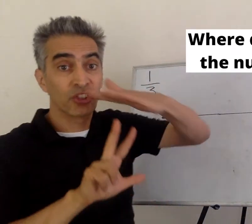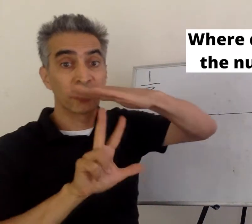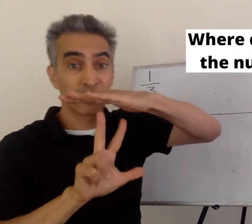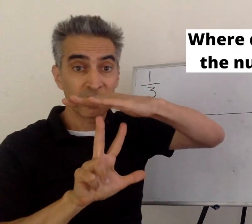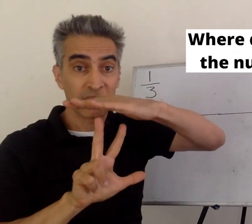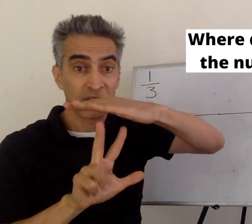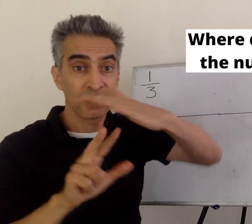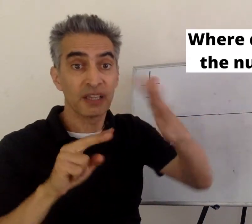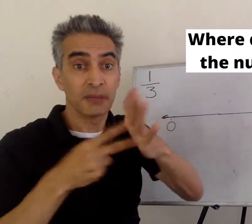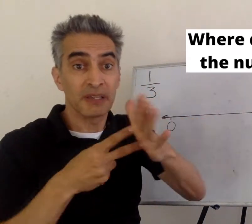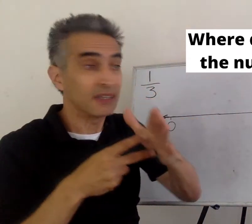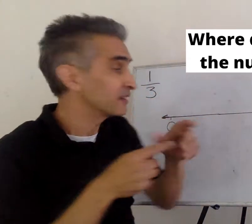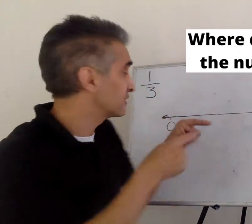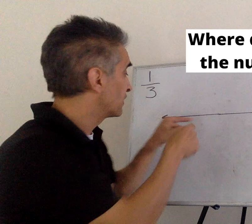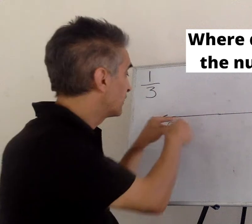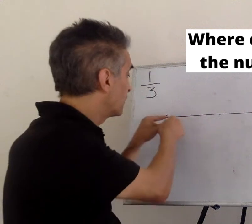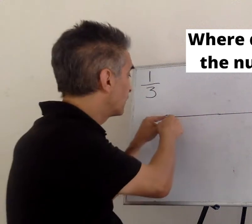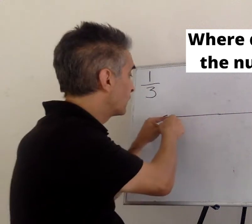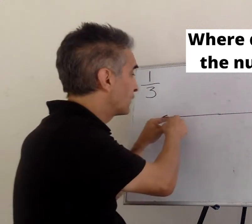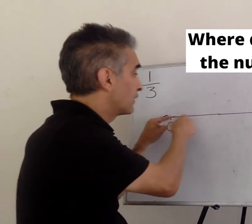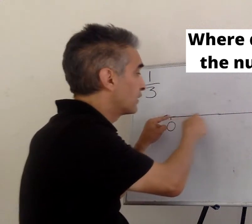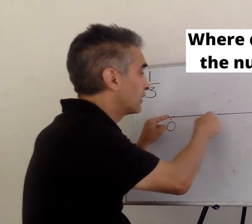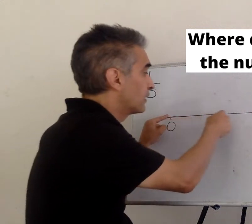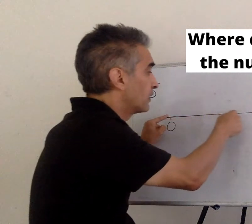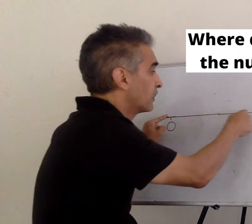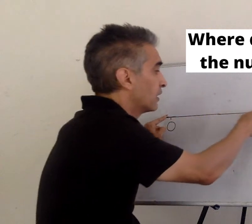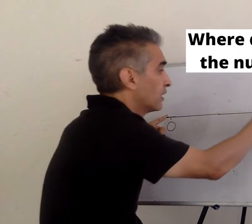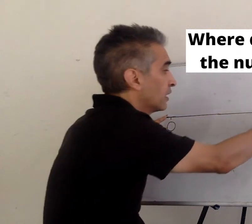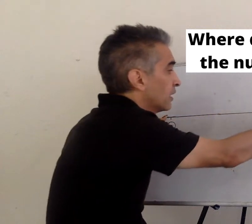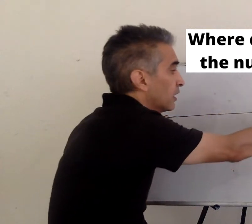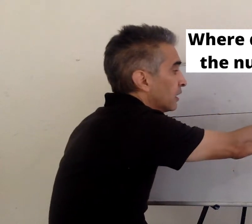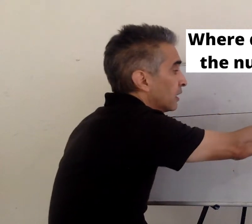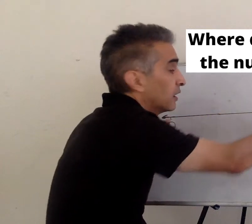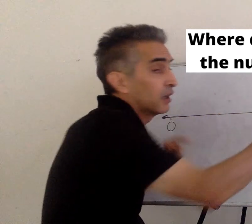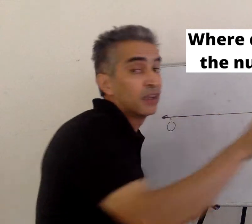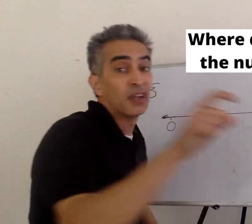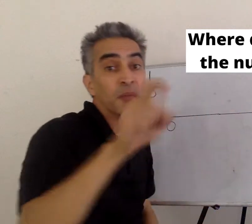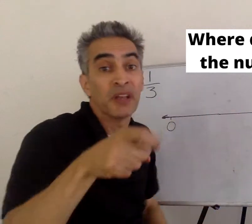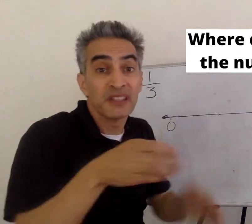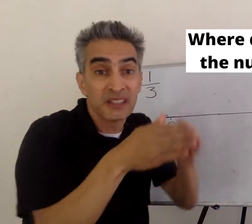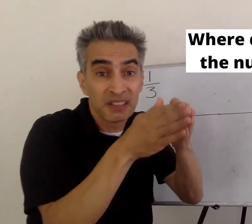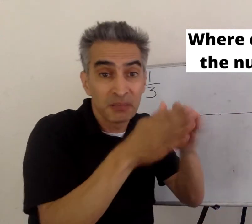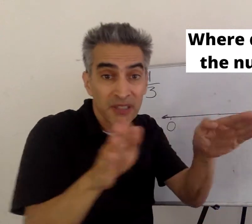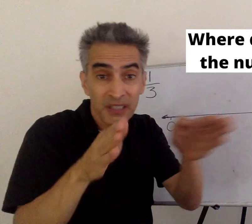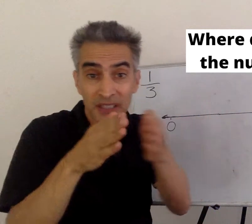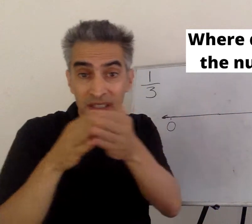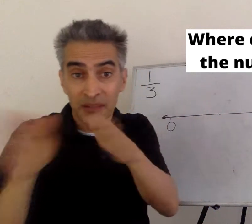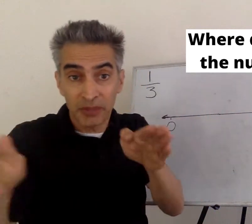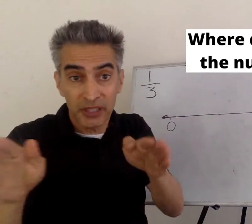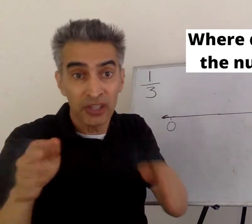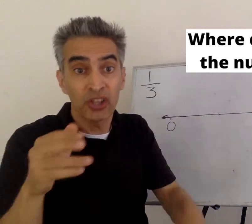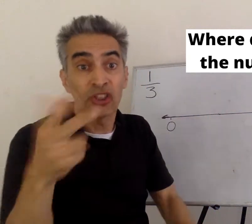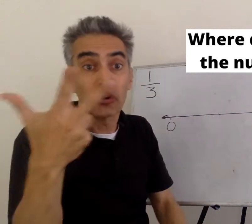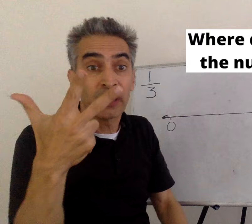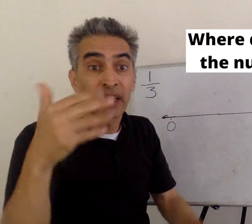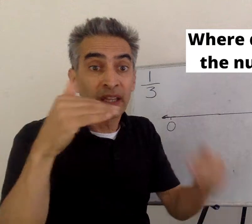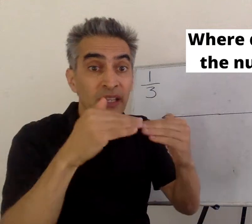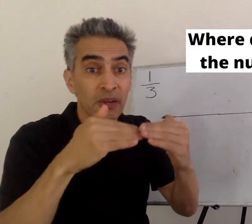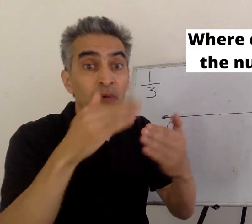three in the denominator means that this line is going to be split into three equal